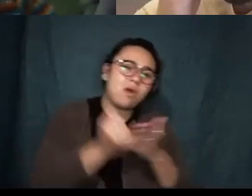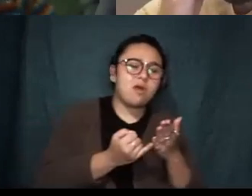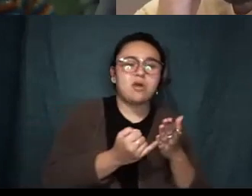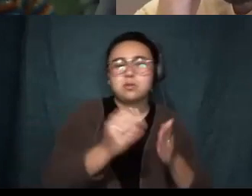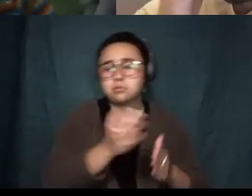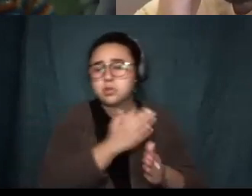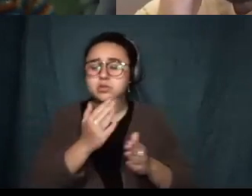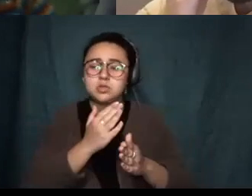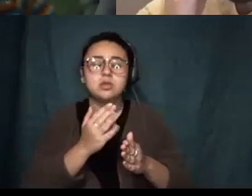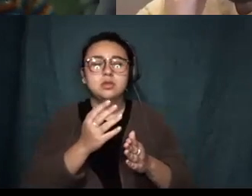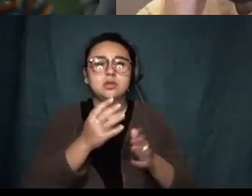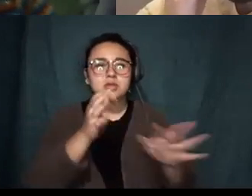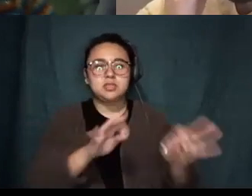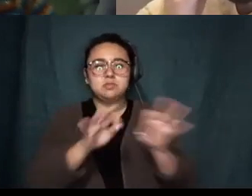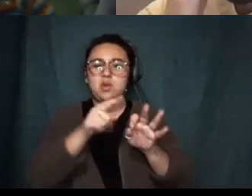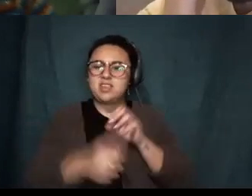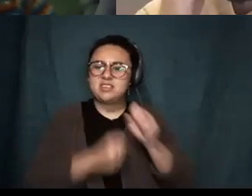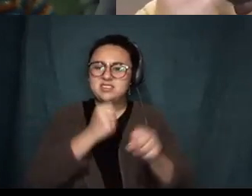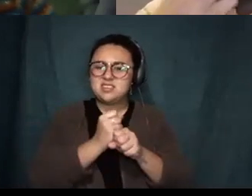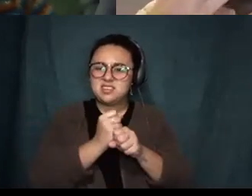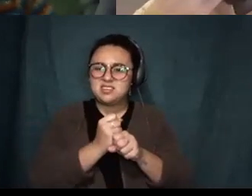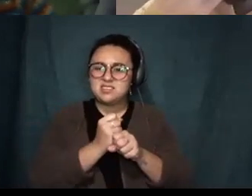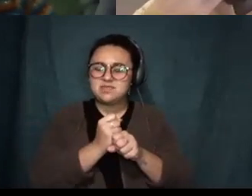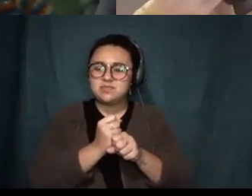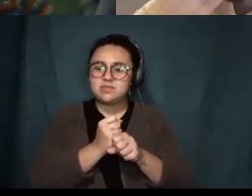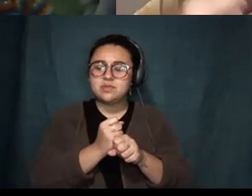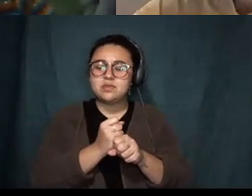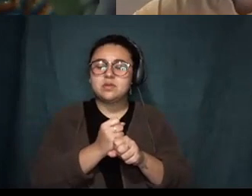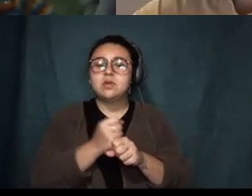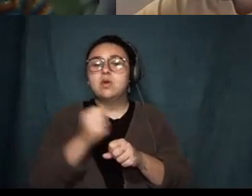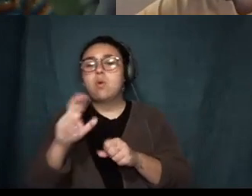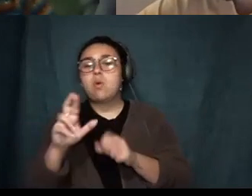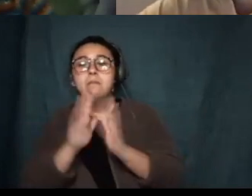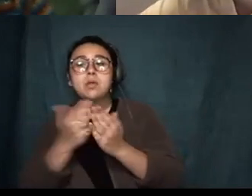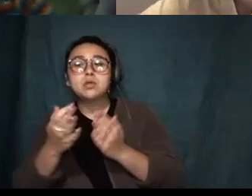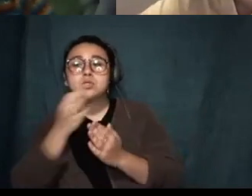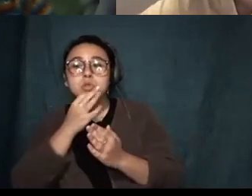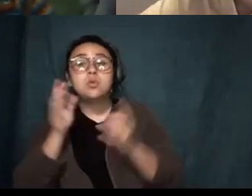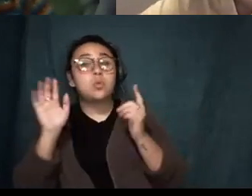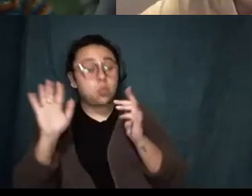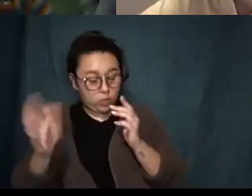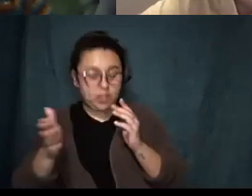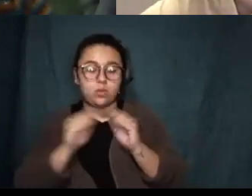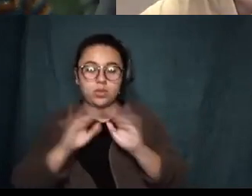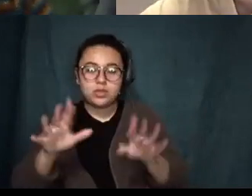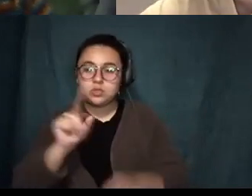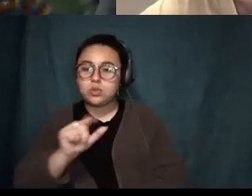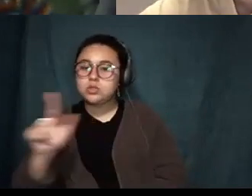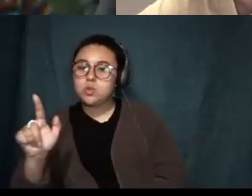uh piece of music that has been meaningful to you this year and or books forthcoming in 2021 that you